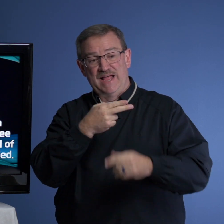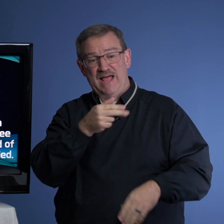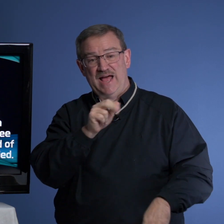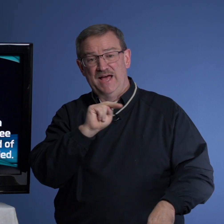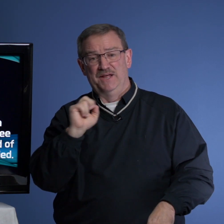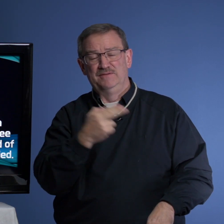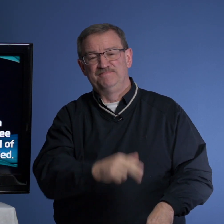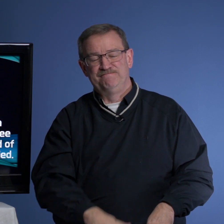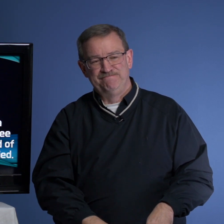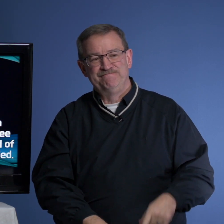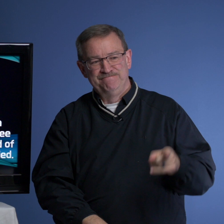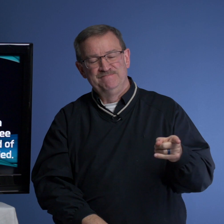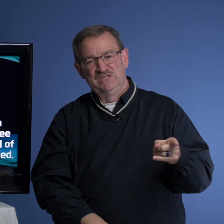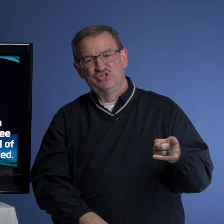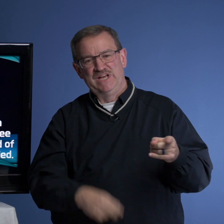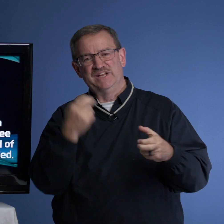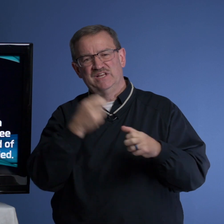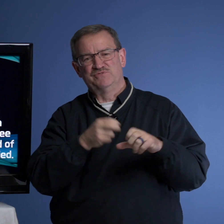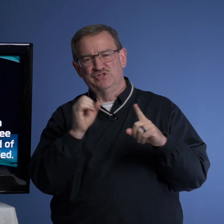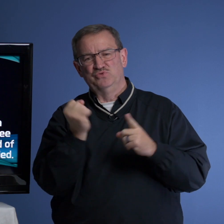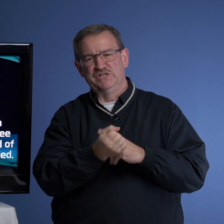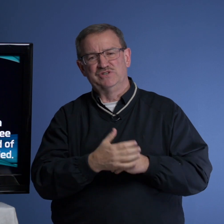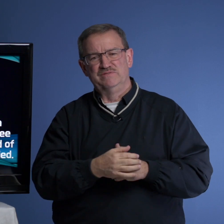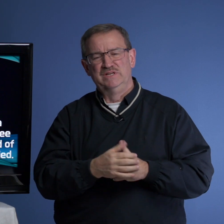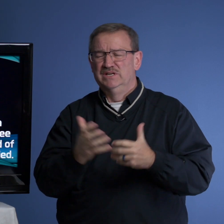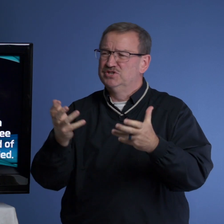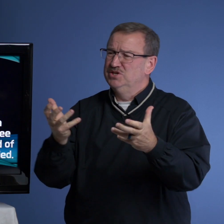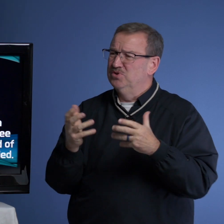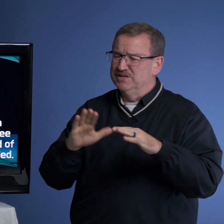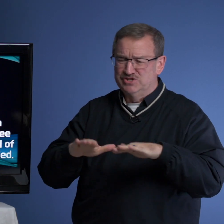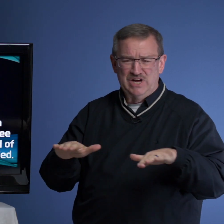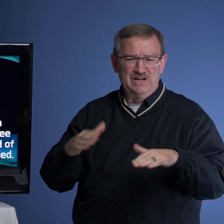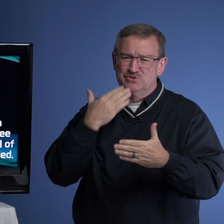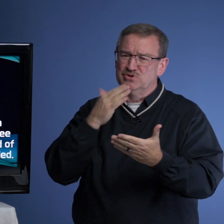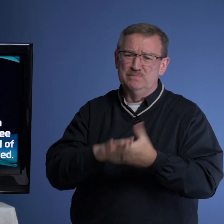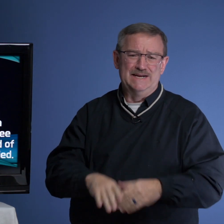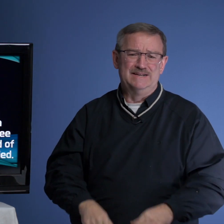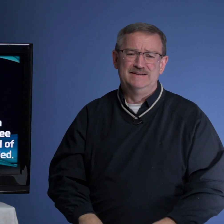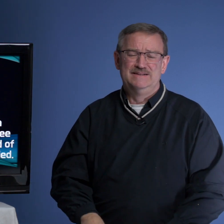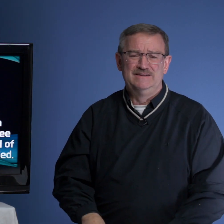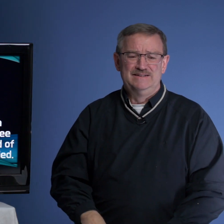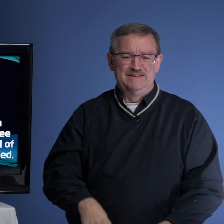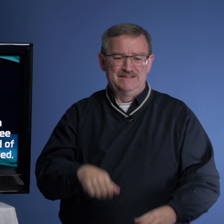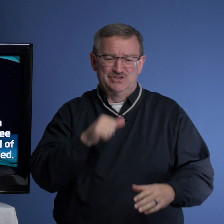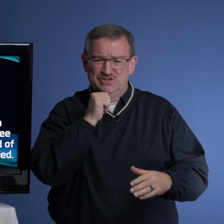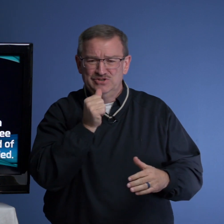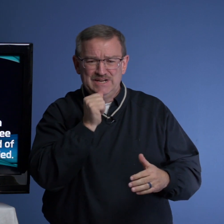Hannah. She had a tough situation. She wanted a child so bad. And she could not,